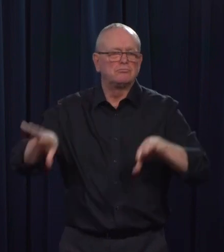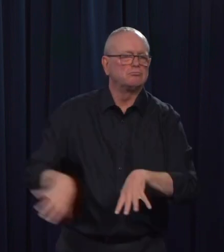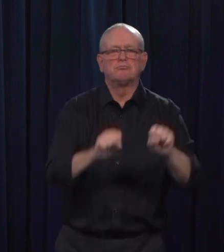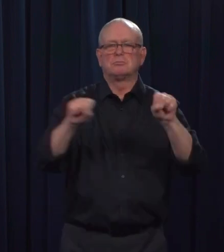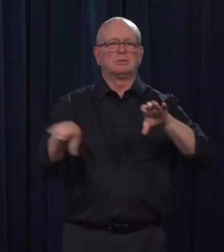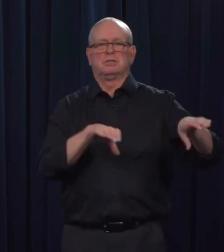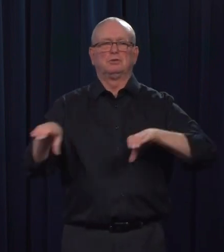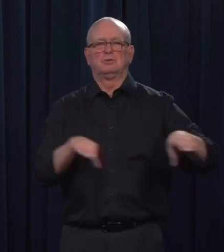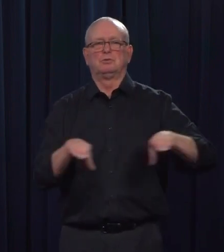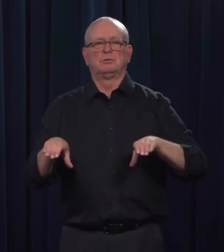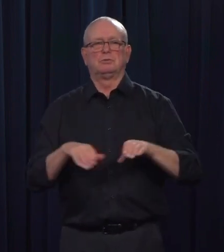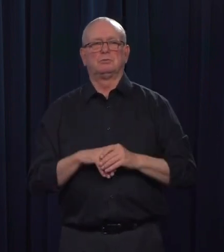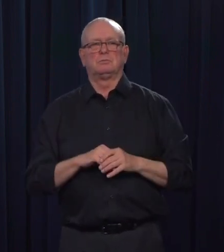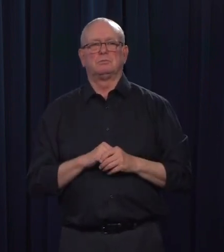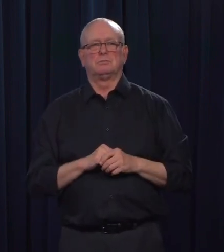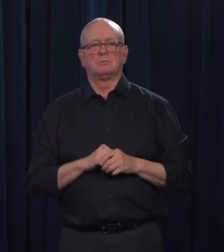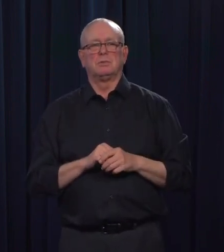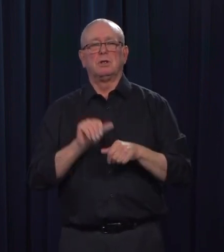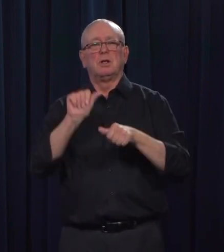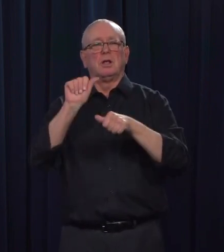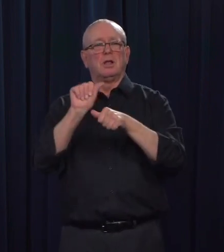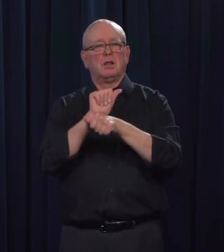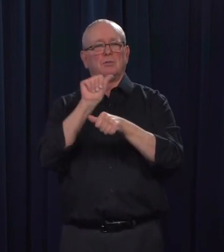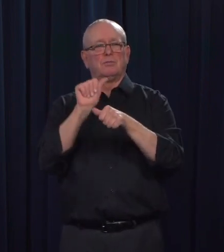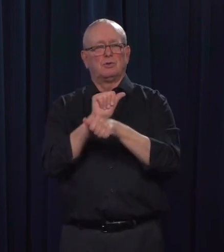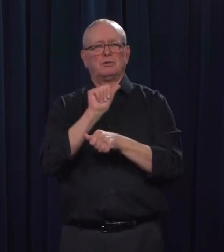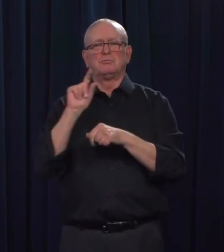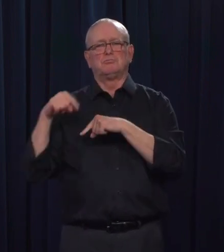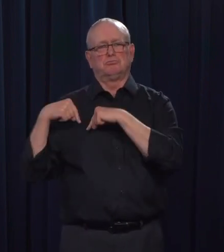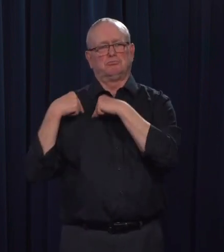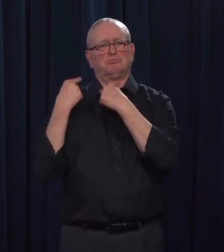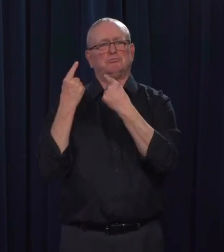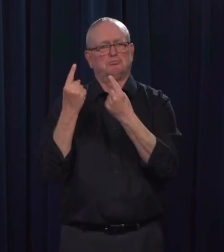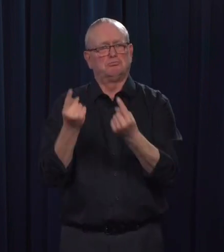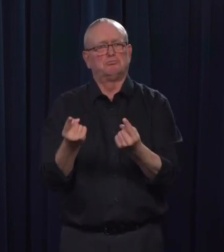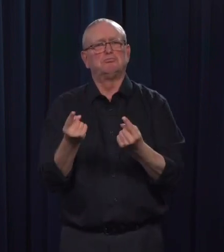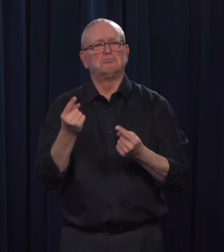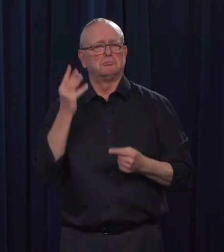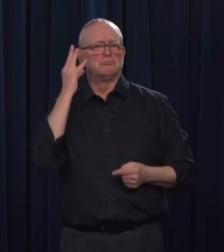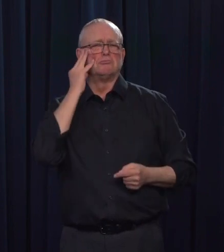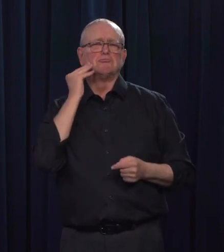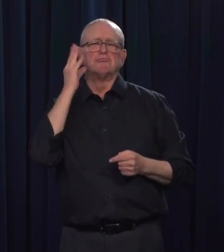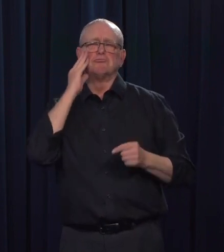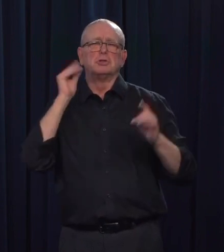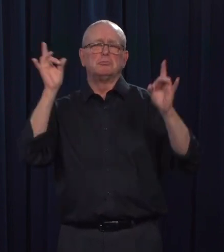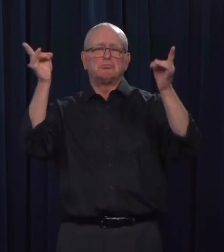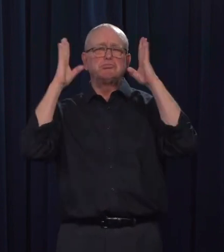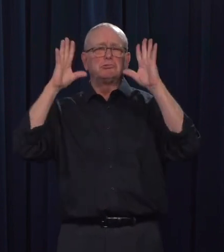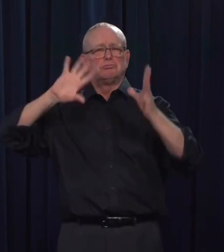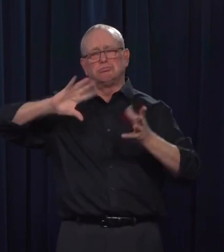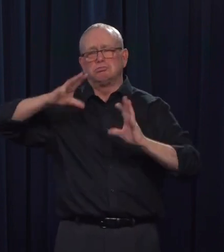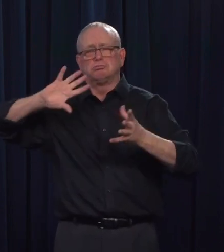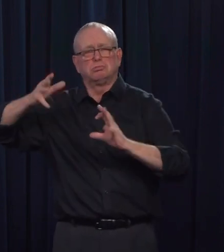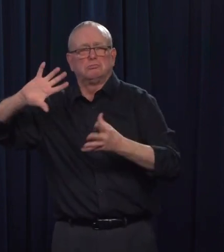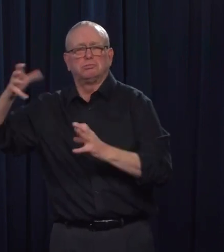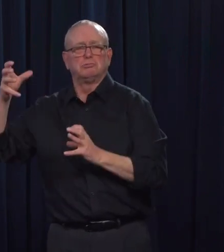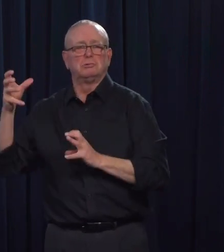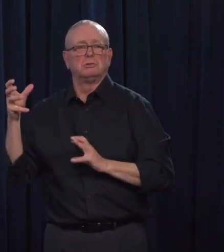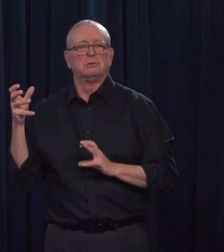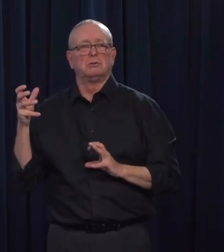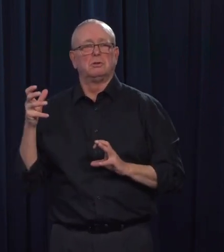Alberta has been through significant emergencies and disasters in recent years, and we have come through all of these by working together.